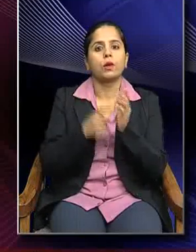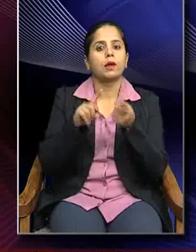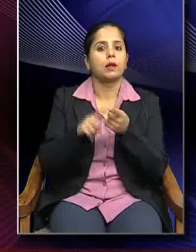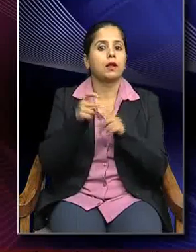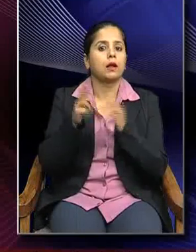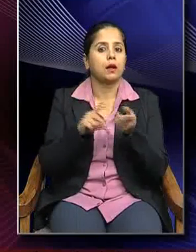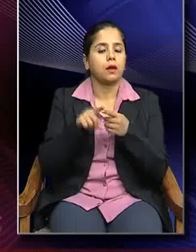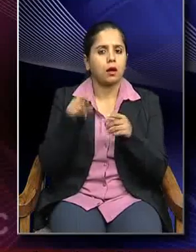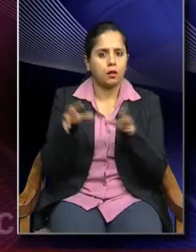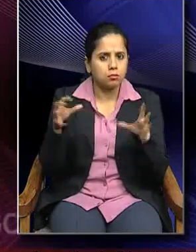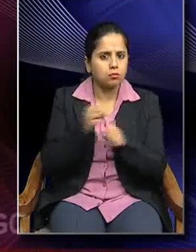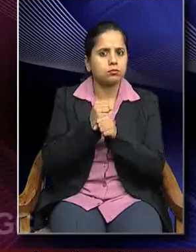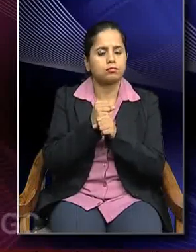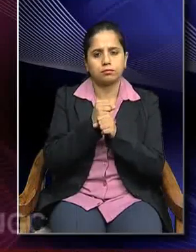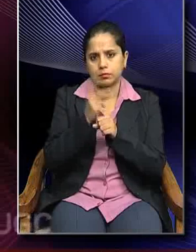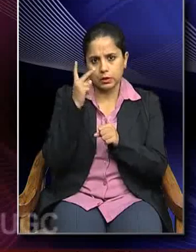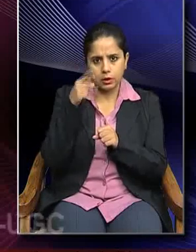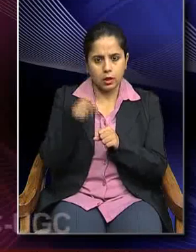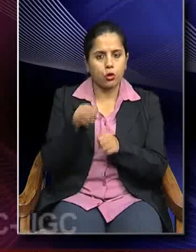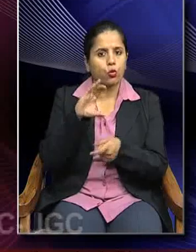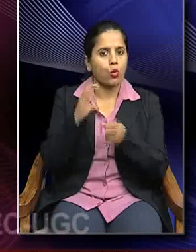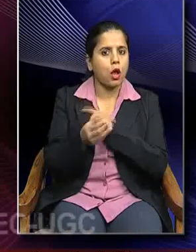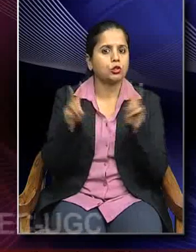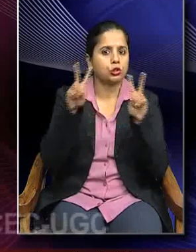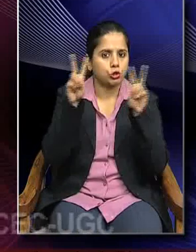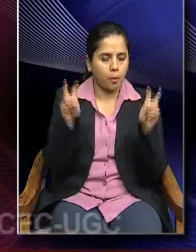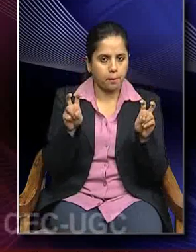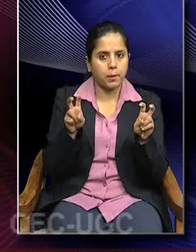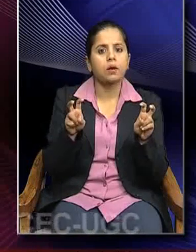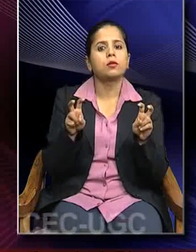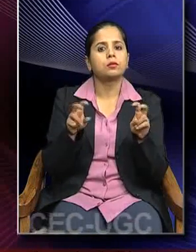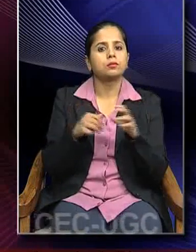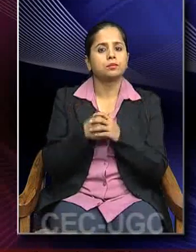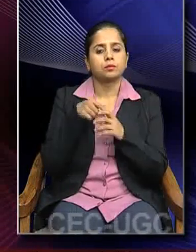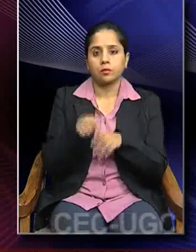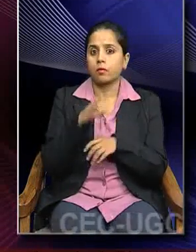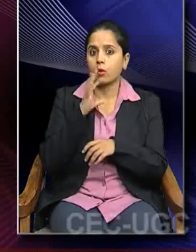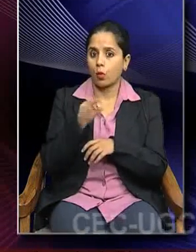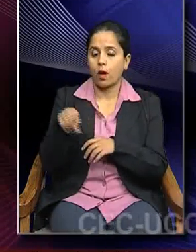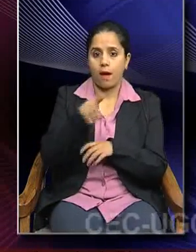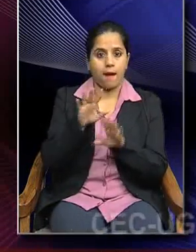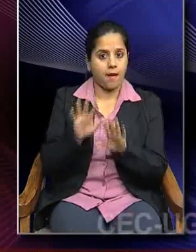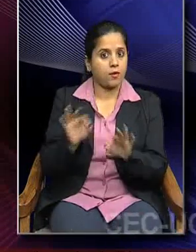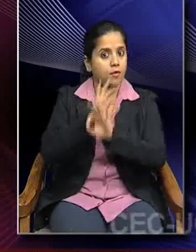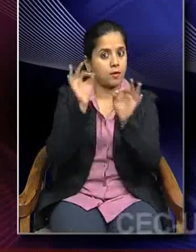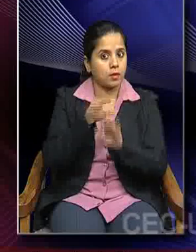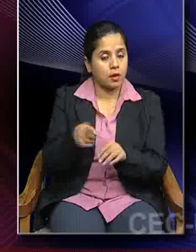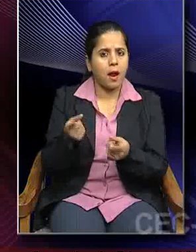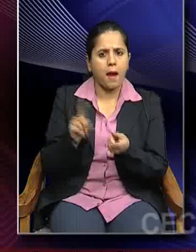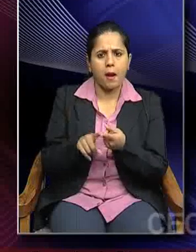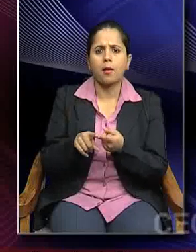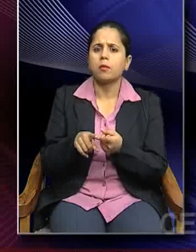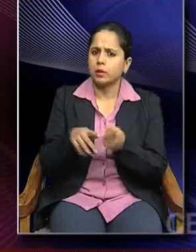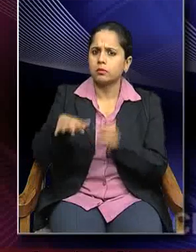robustness of cultural contact that was very much there happening in this